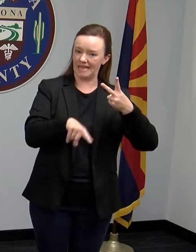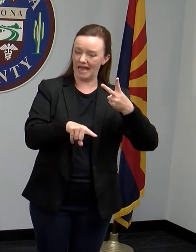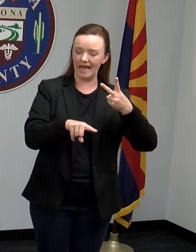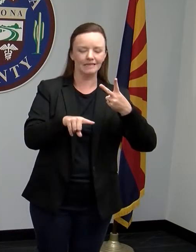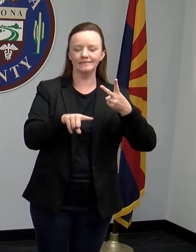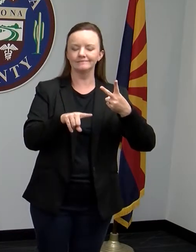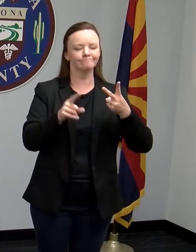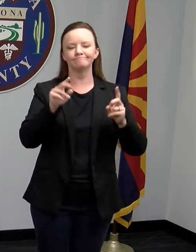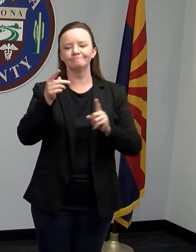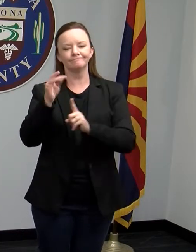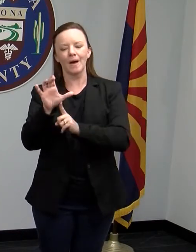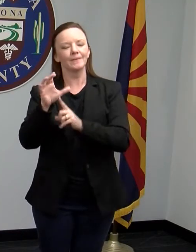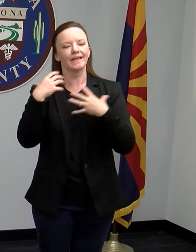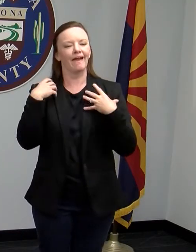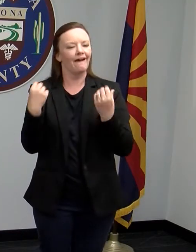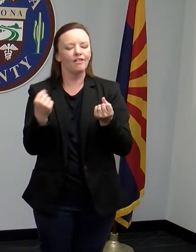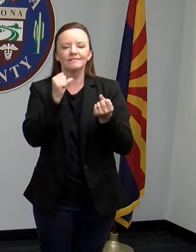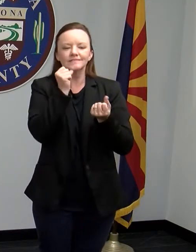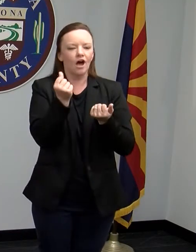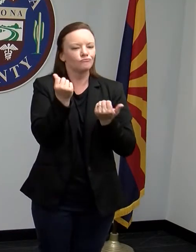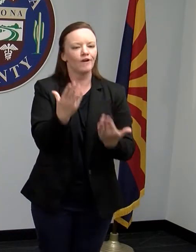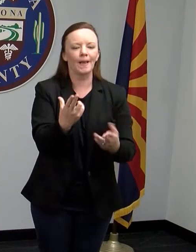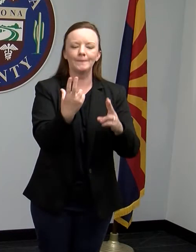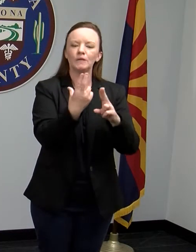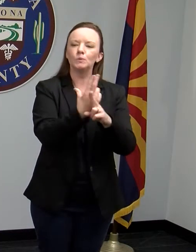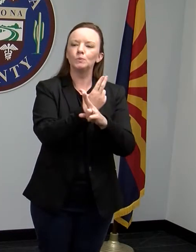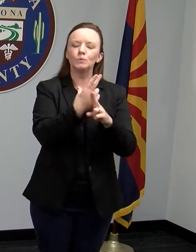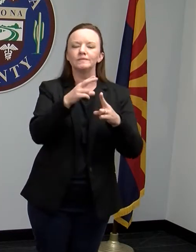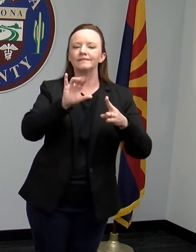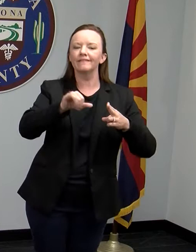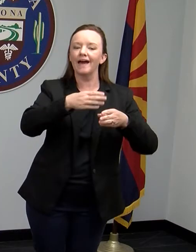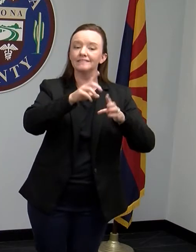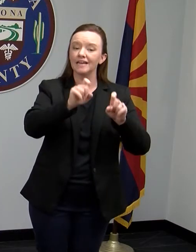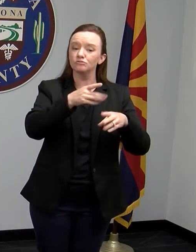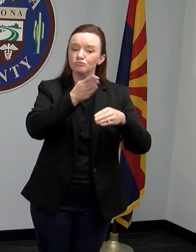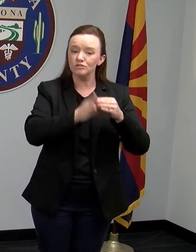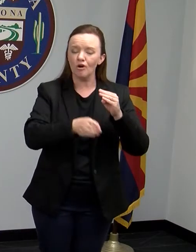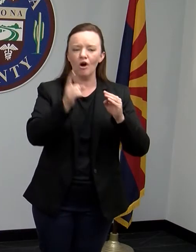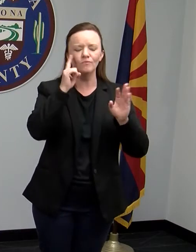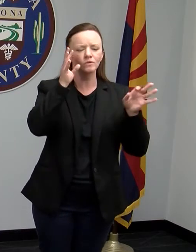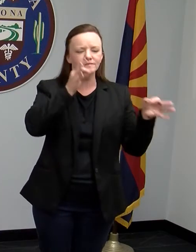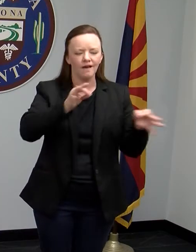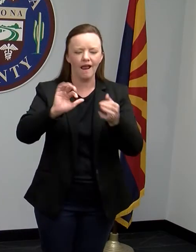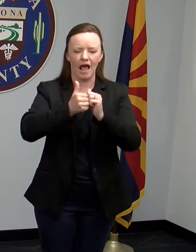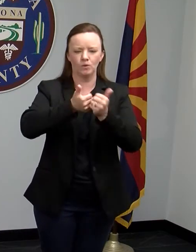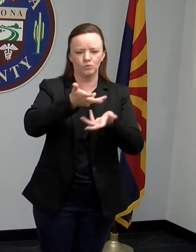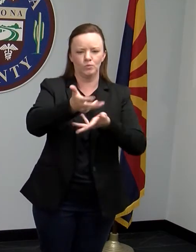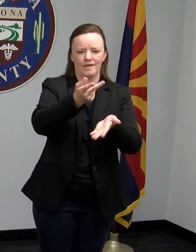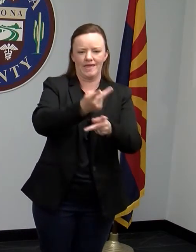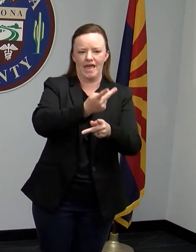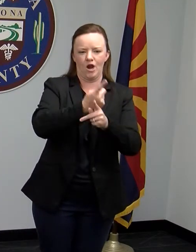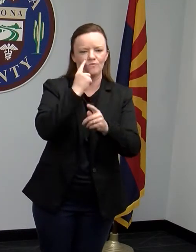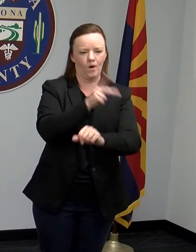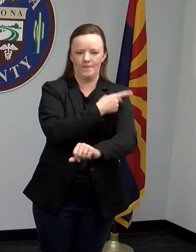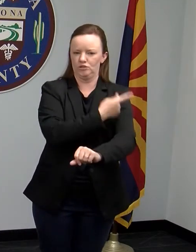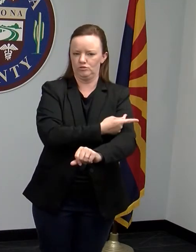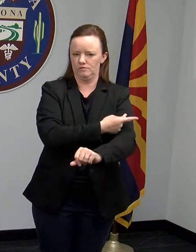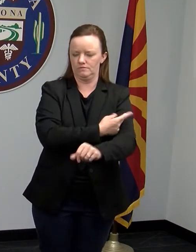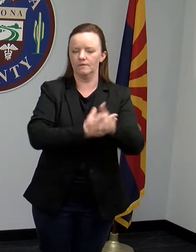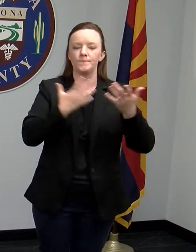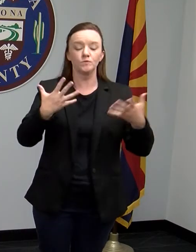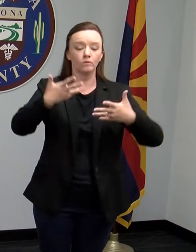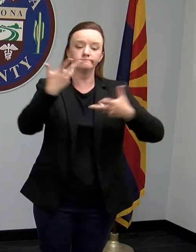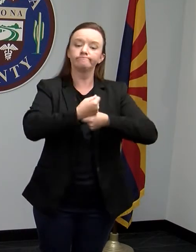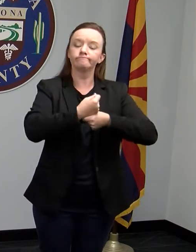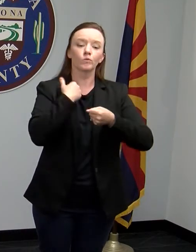recommend using the results for individual patient care decisions. So what do we recommend about COVID-19 testing